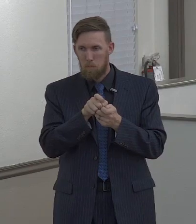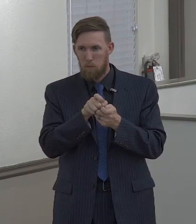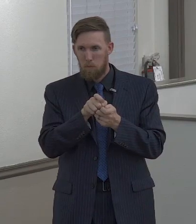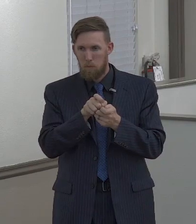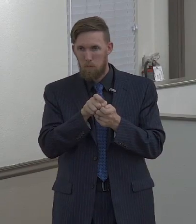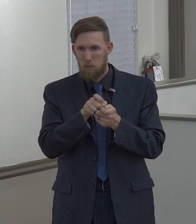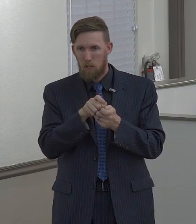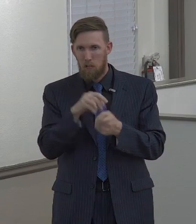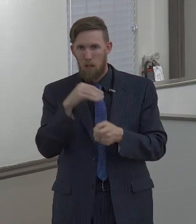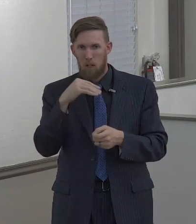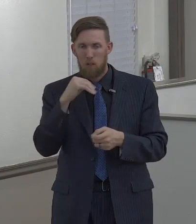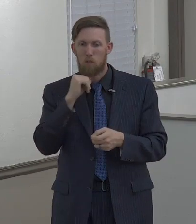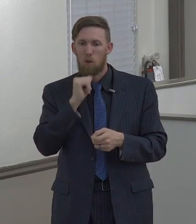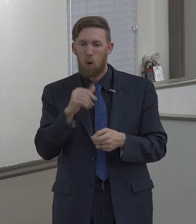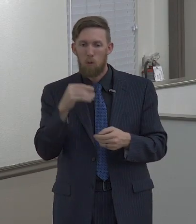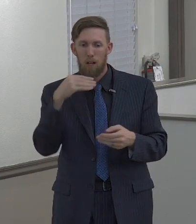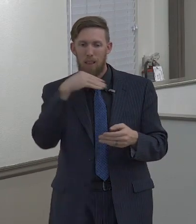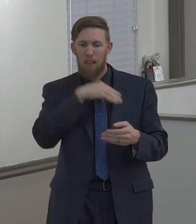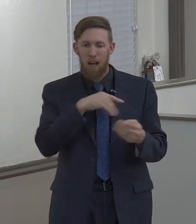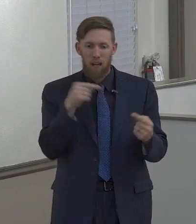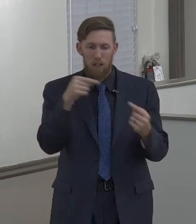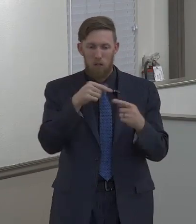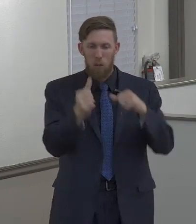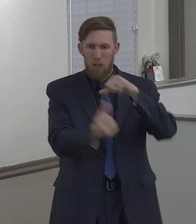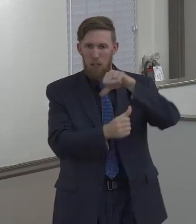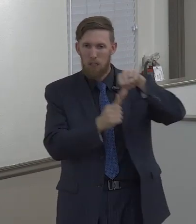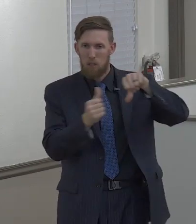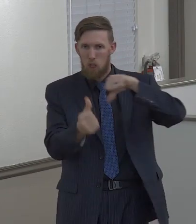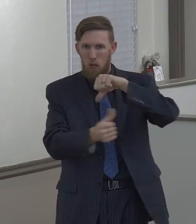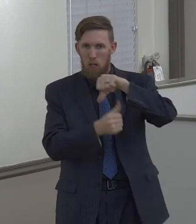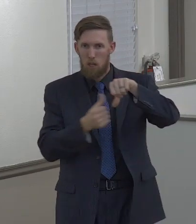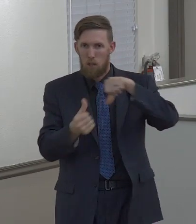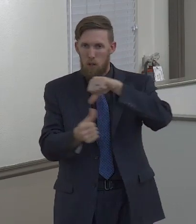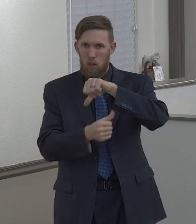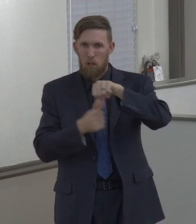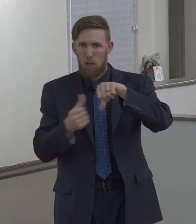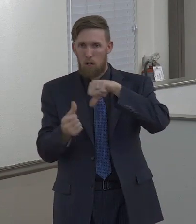lie not one to another.